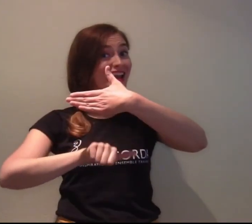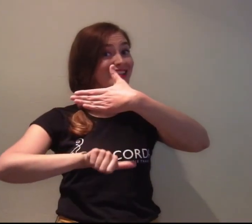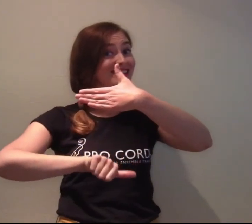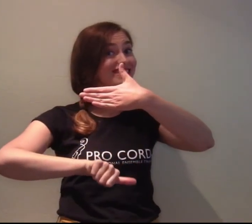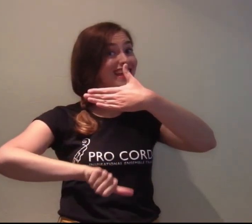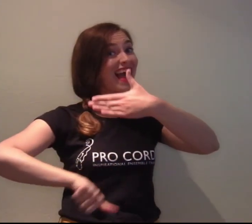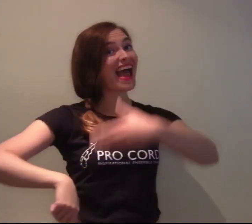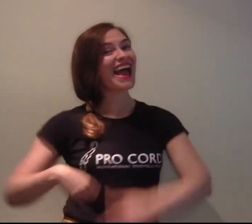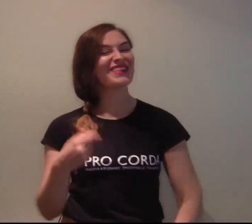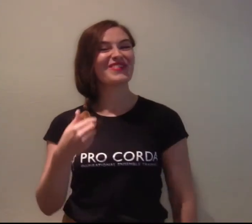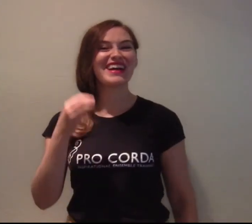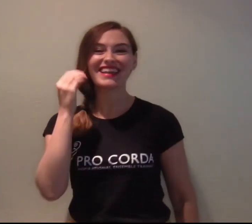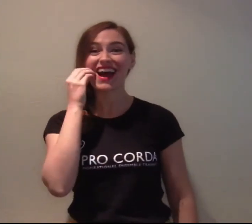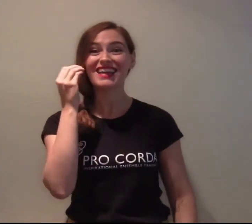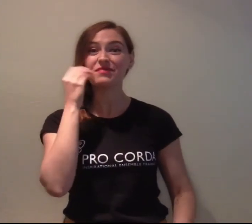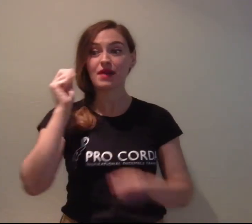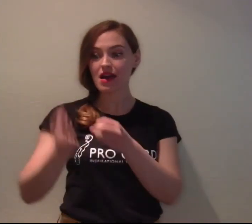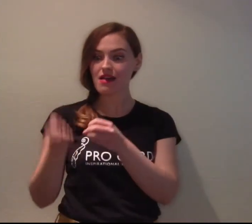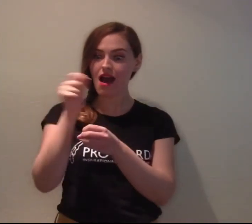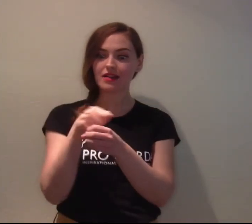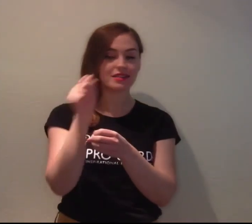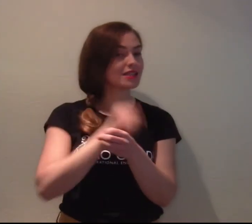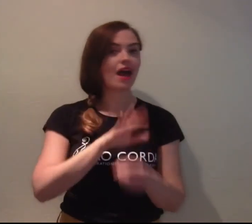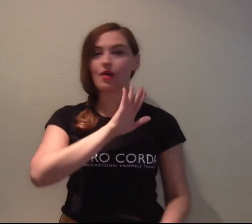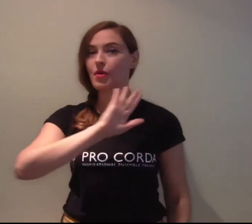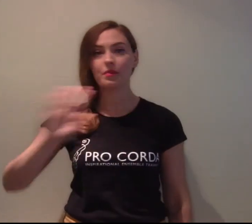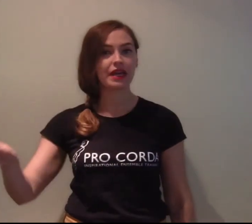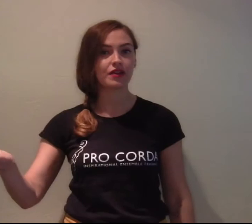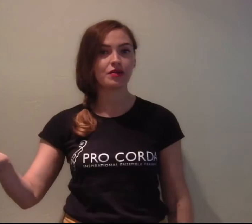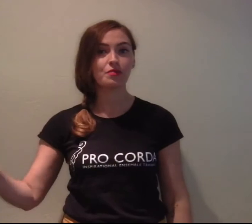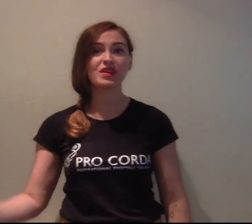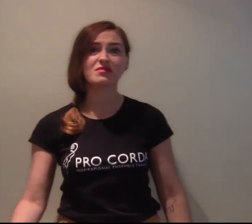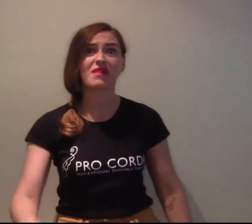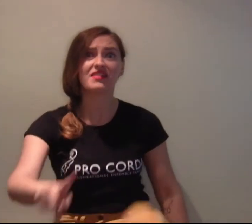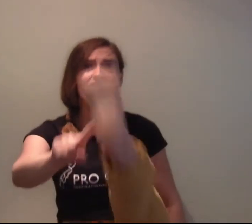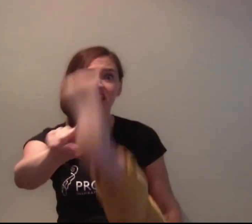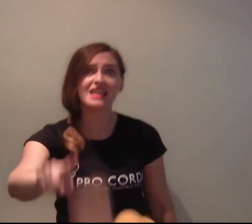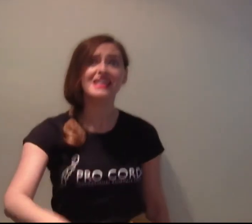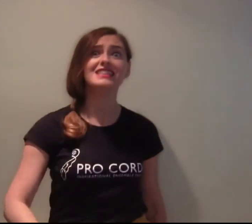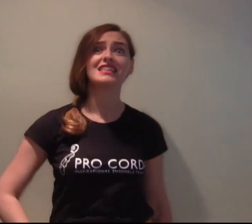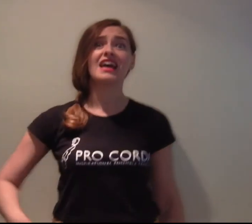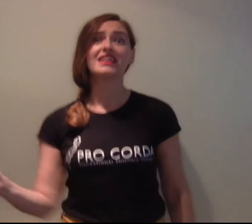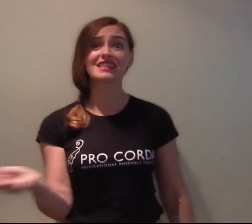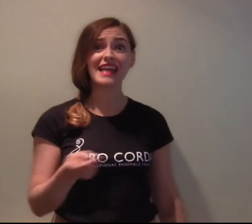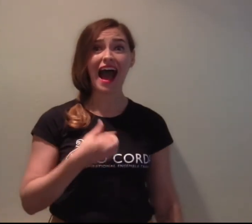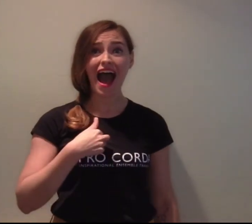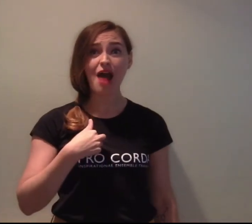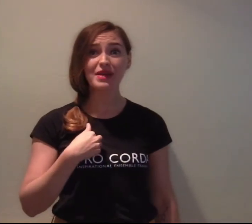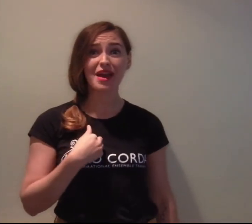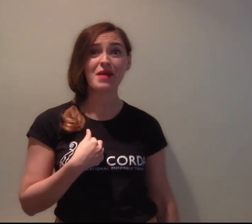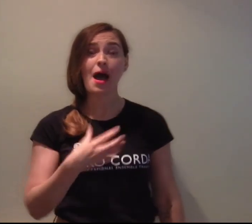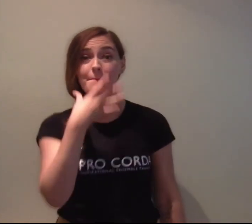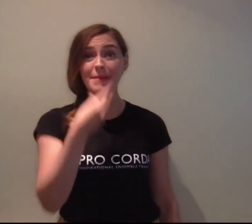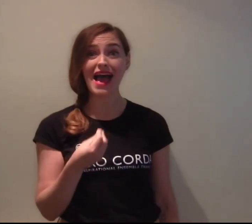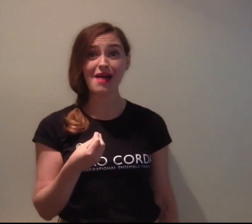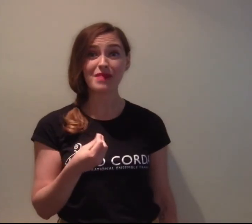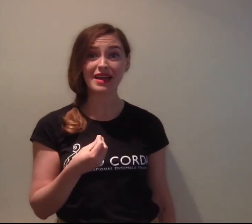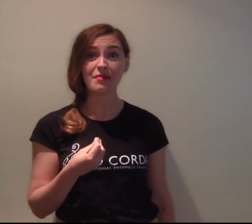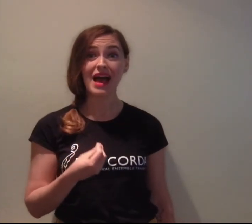And when I eat bananas, I won't peel them with my feet Cause I'll be good, I'll burn my cup,